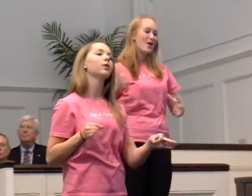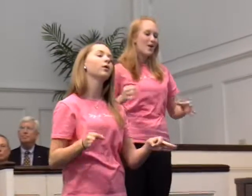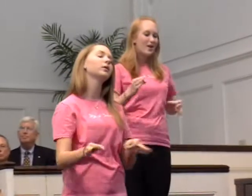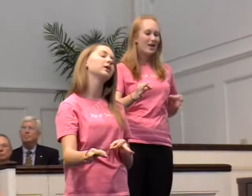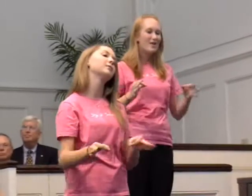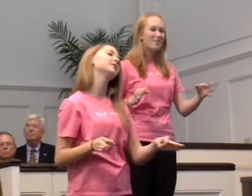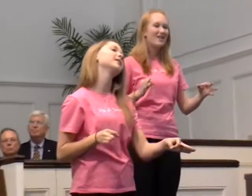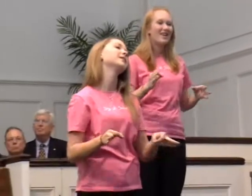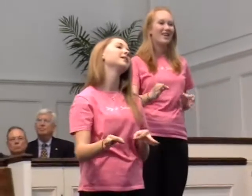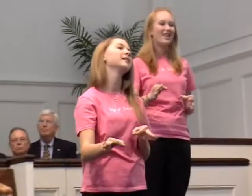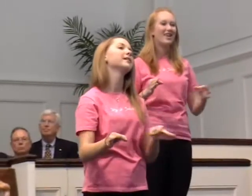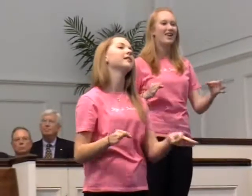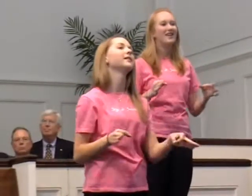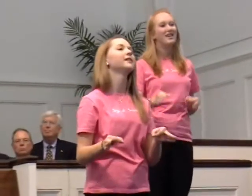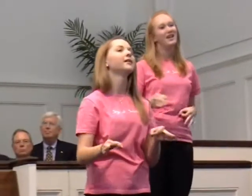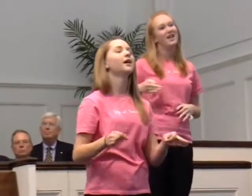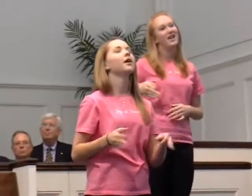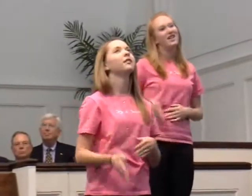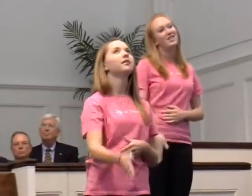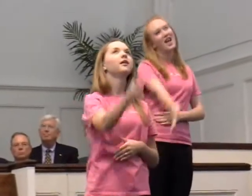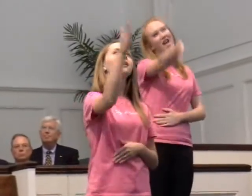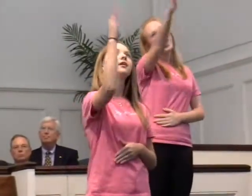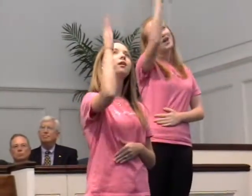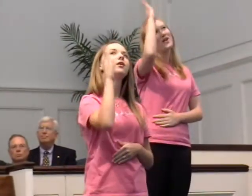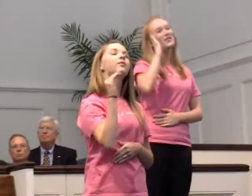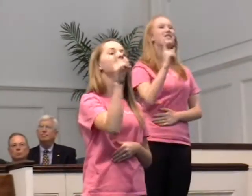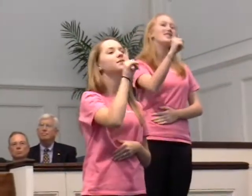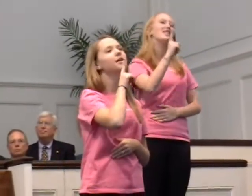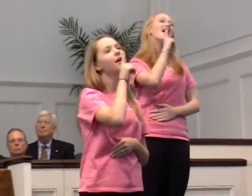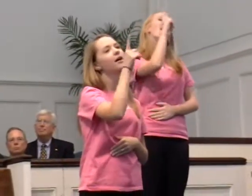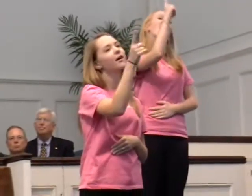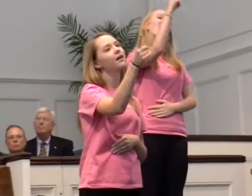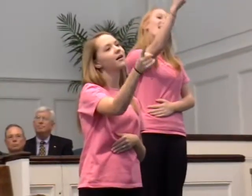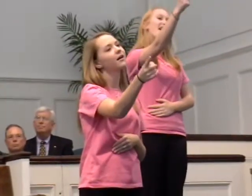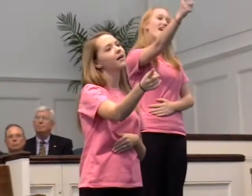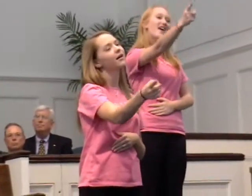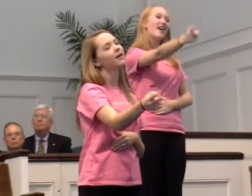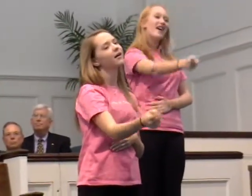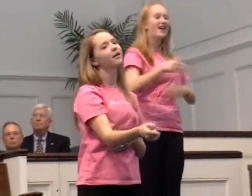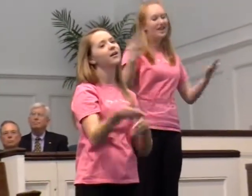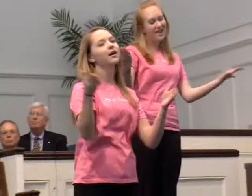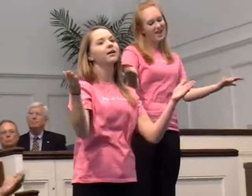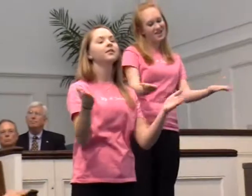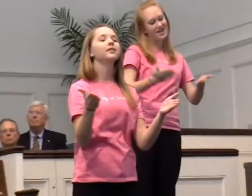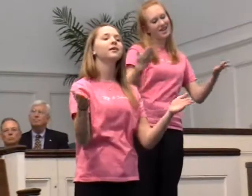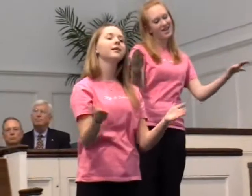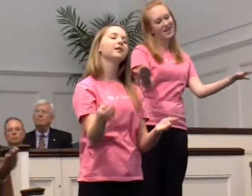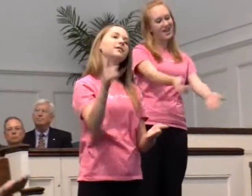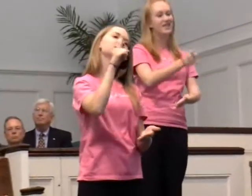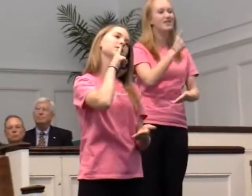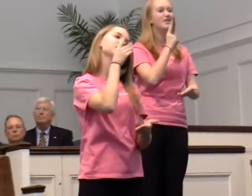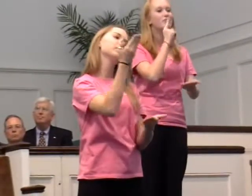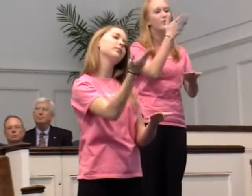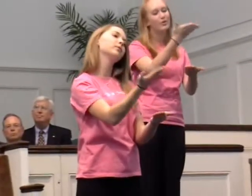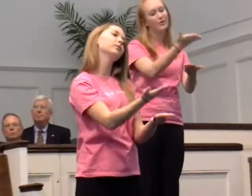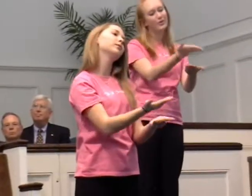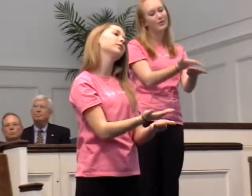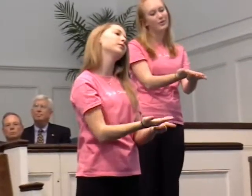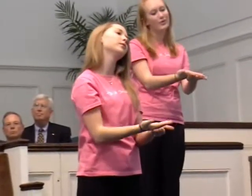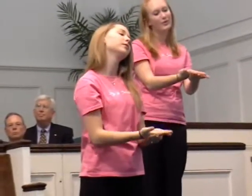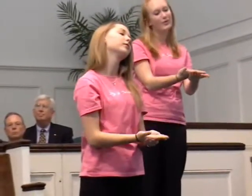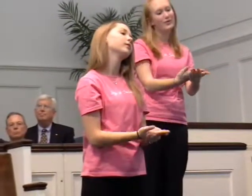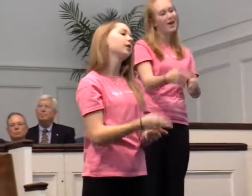could only be There is a God, this is the